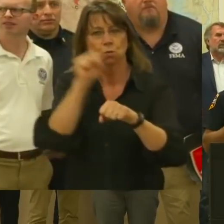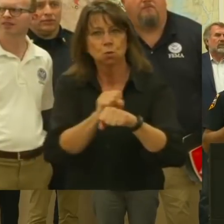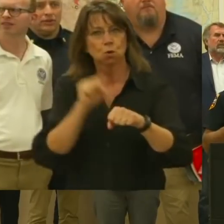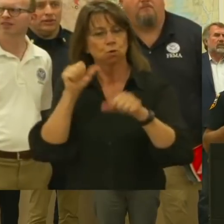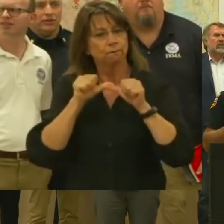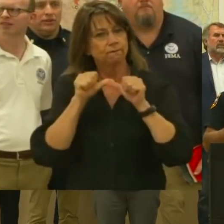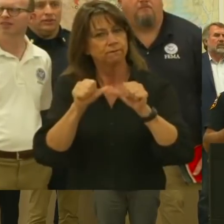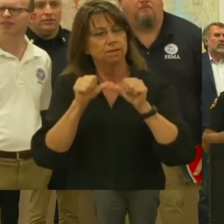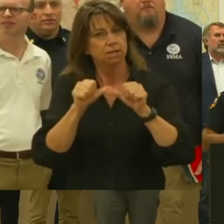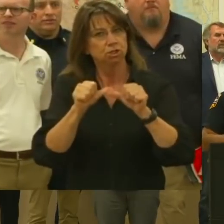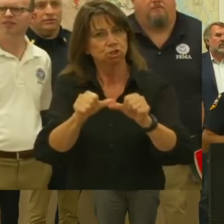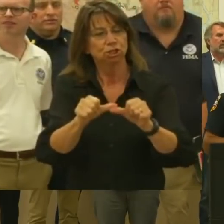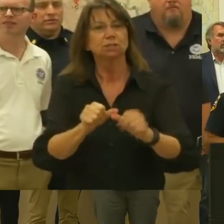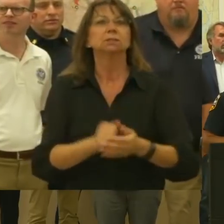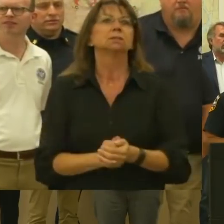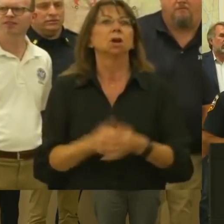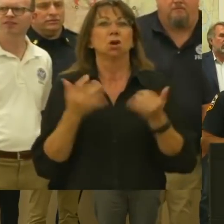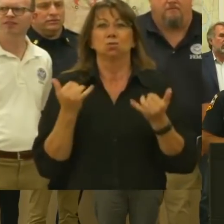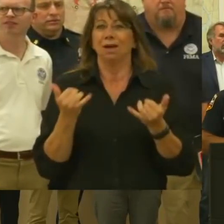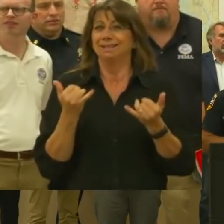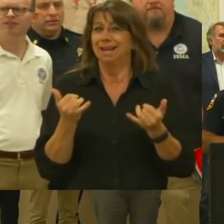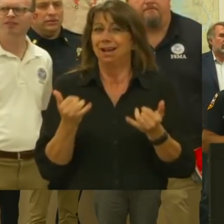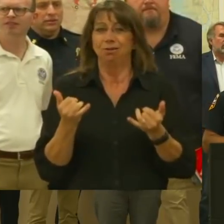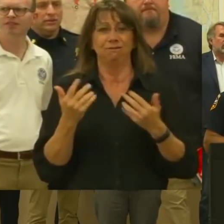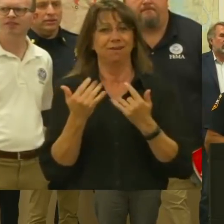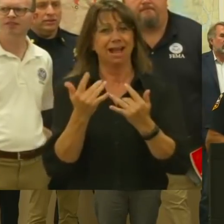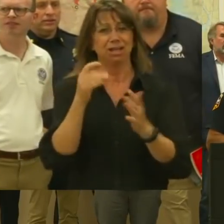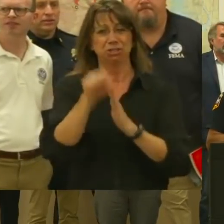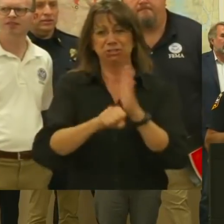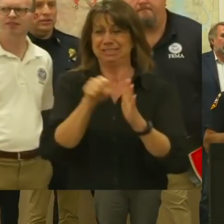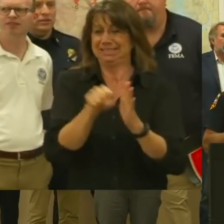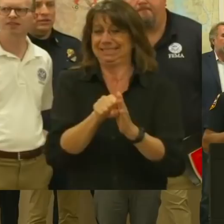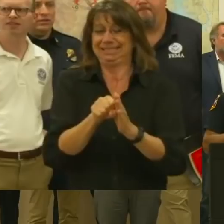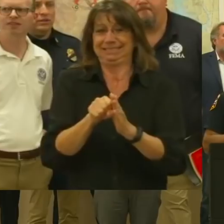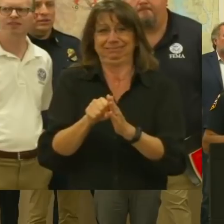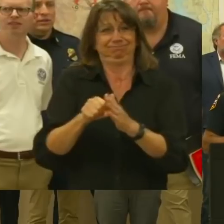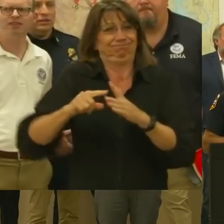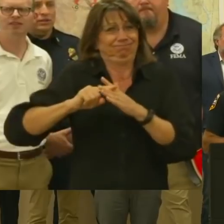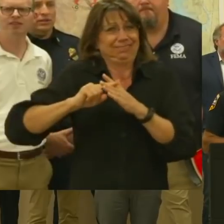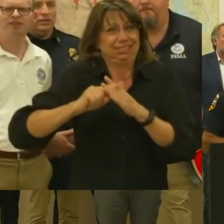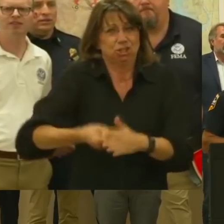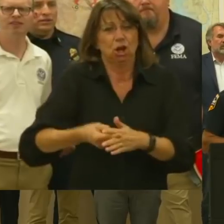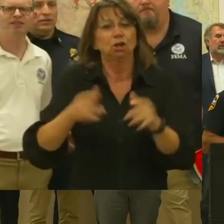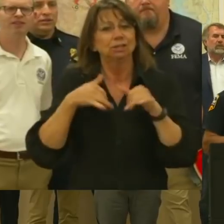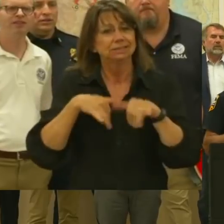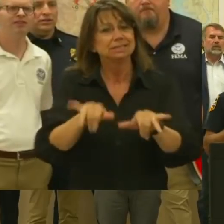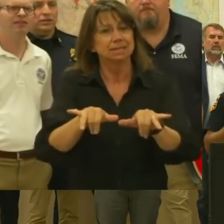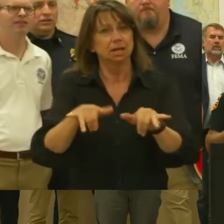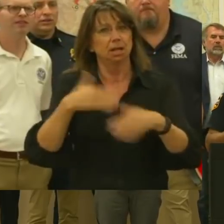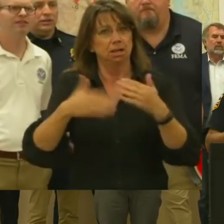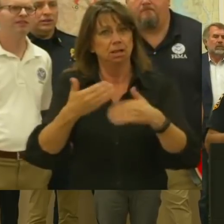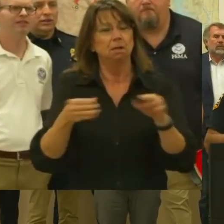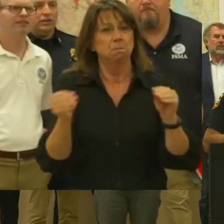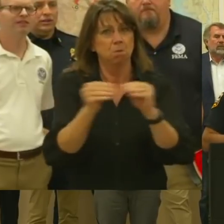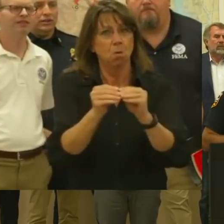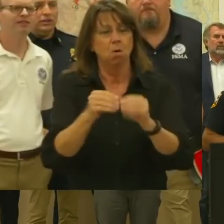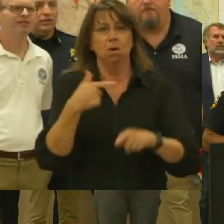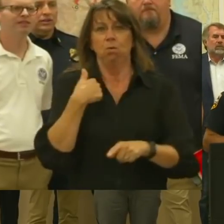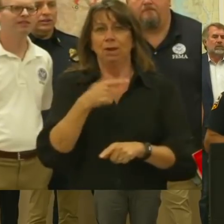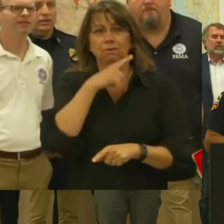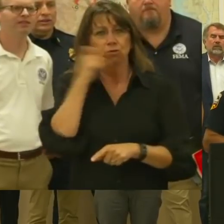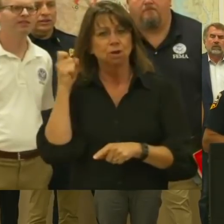nearly the middle of fire season. We have a long way to go. We have critically dry conditions. Firefighters are out there every day